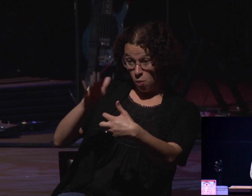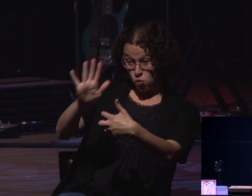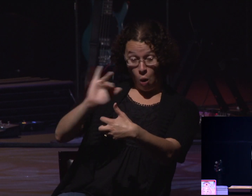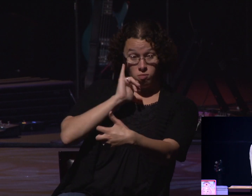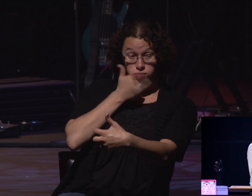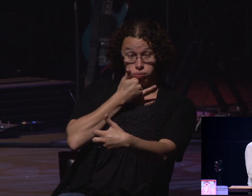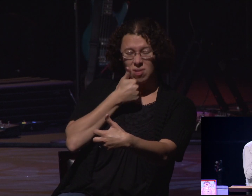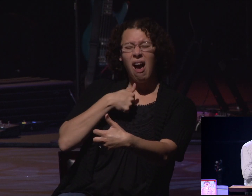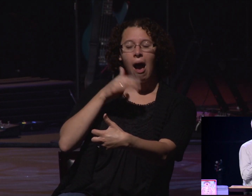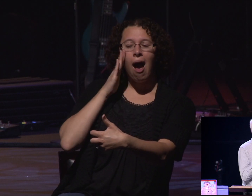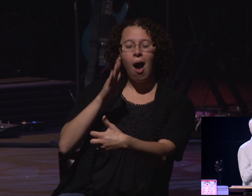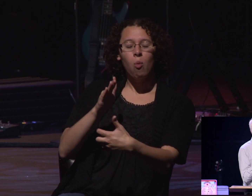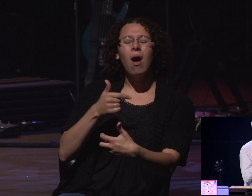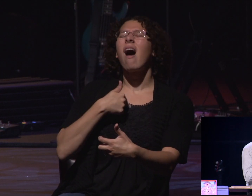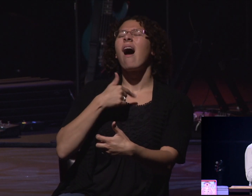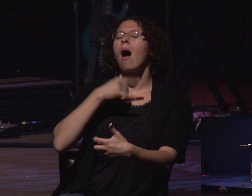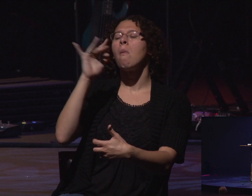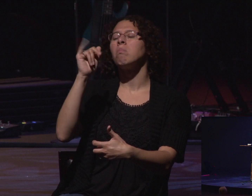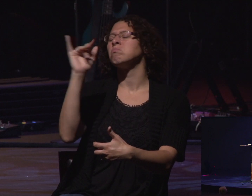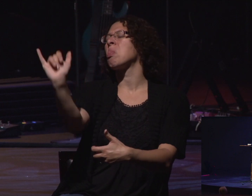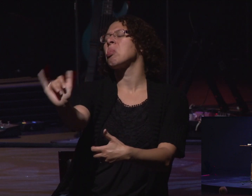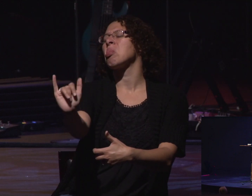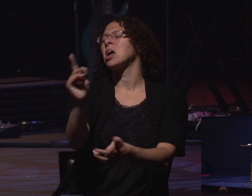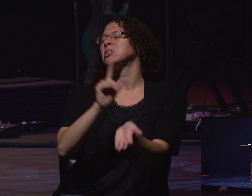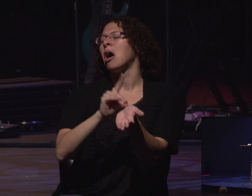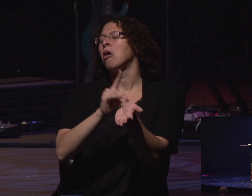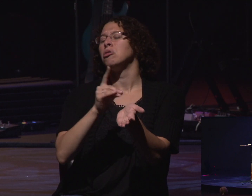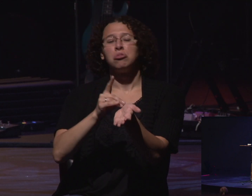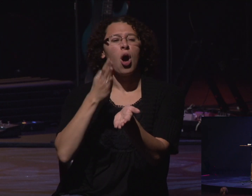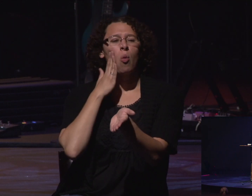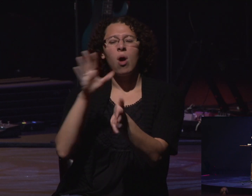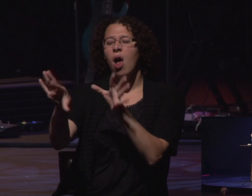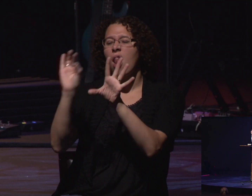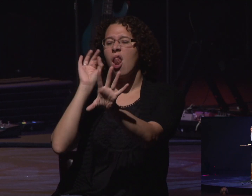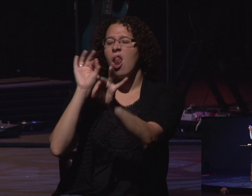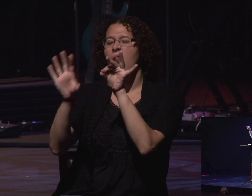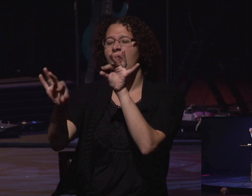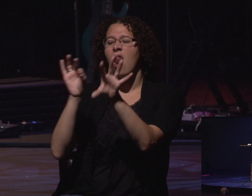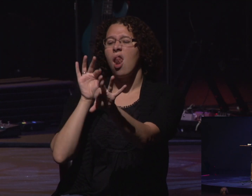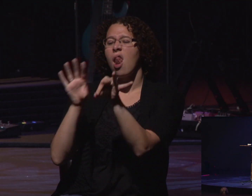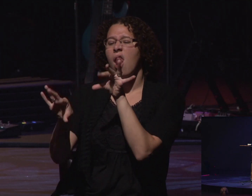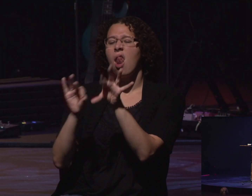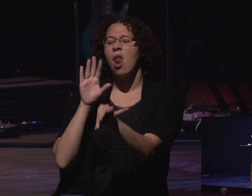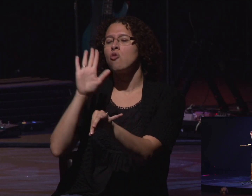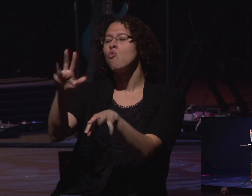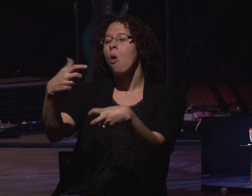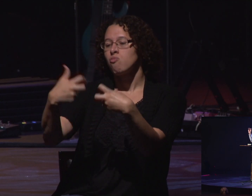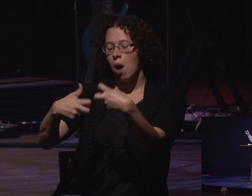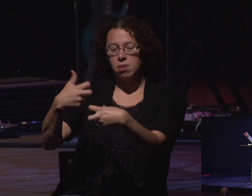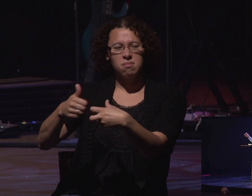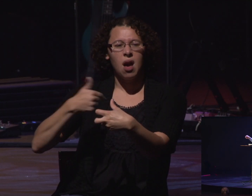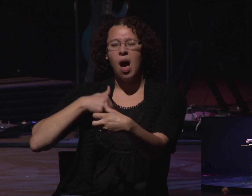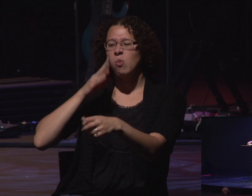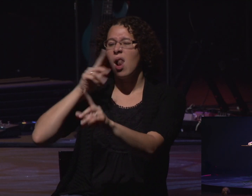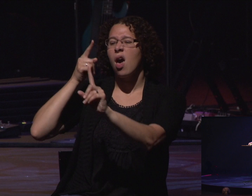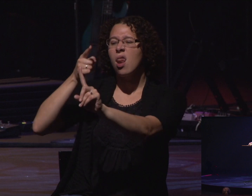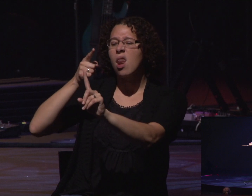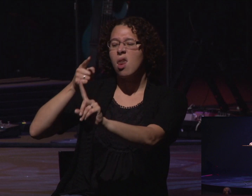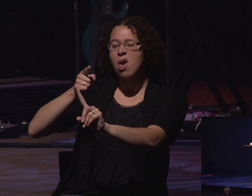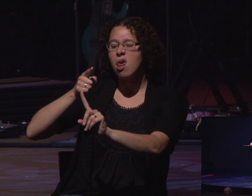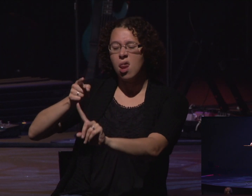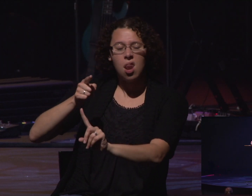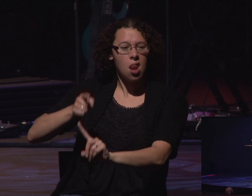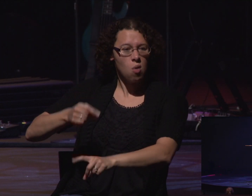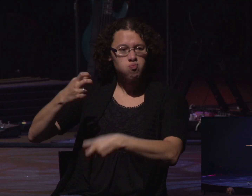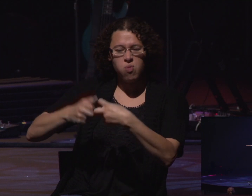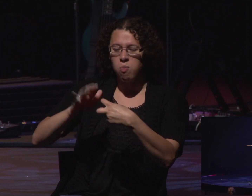So we assume this role of the surgeon and we go around and we point out your issues. And you have this problem and you have this problem in your life.